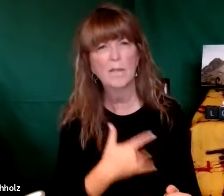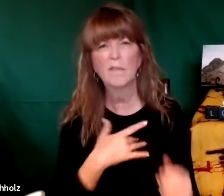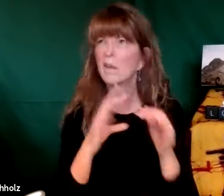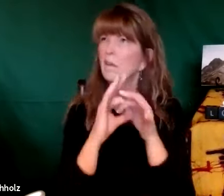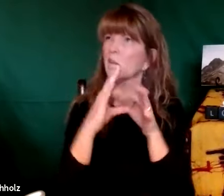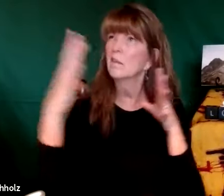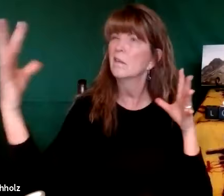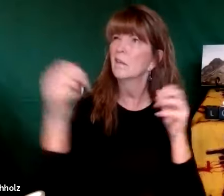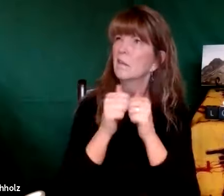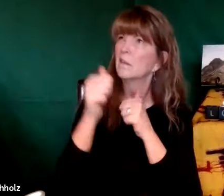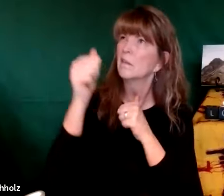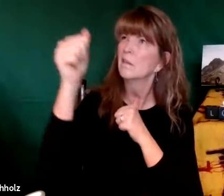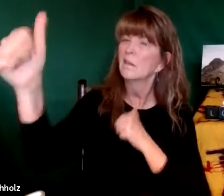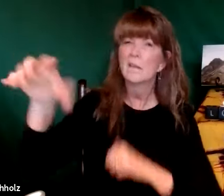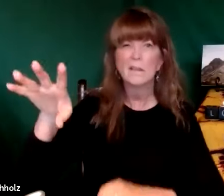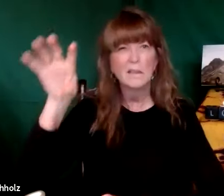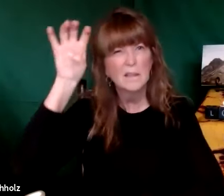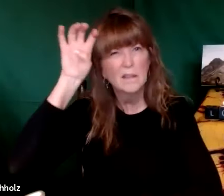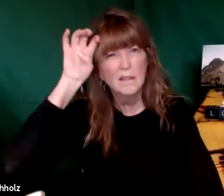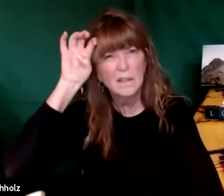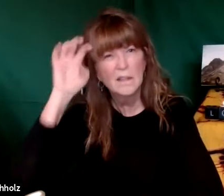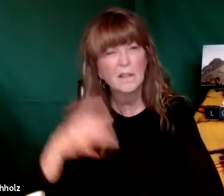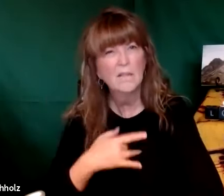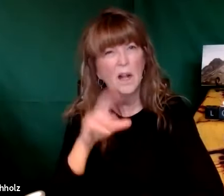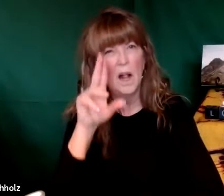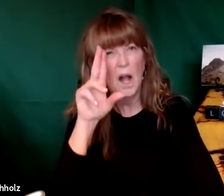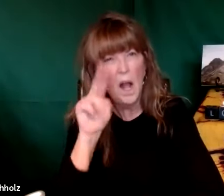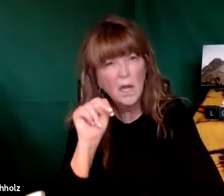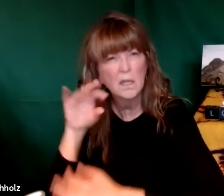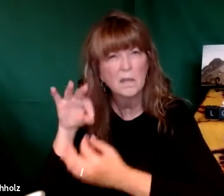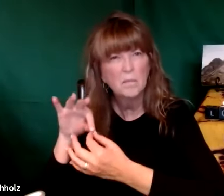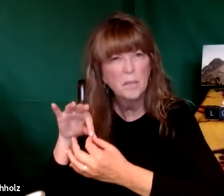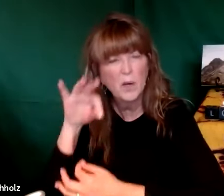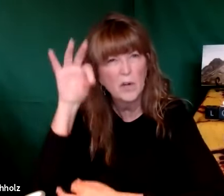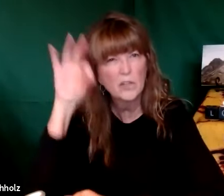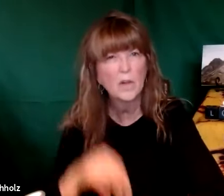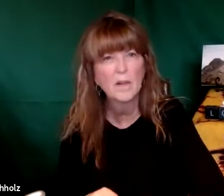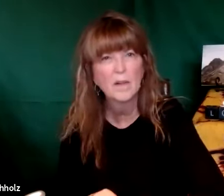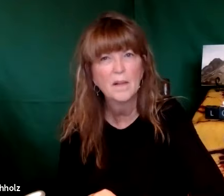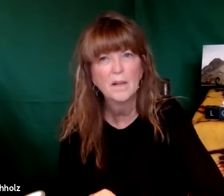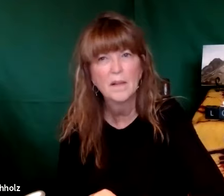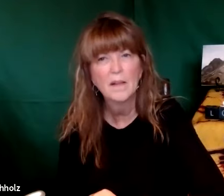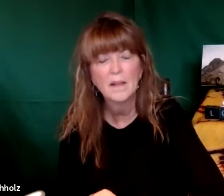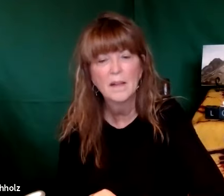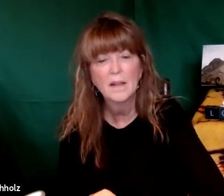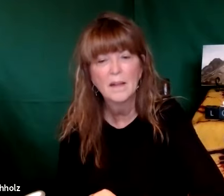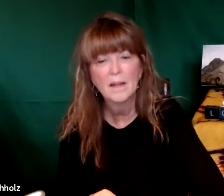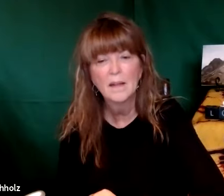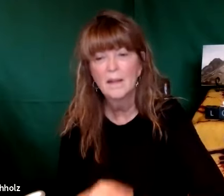strong connection but sometimes we feel so disconnected and far away and we feel nothing